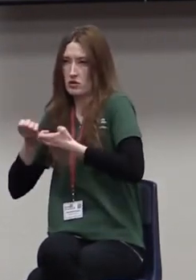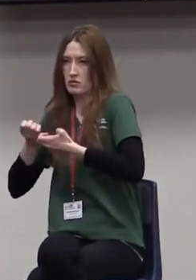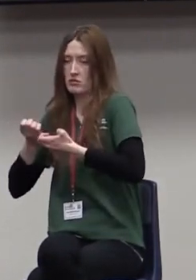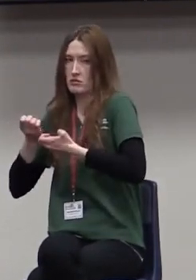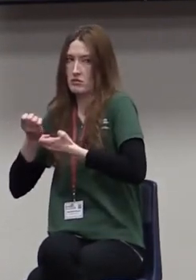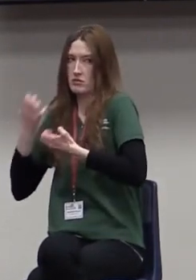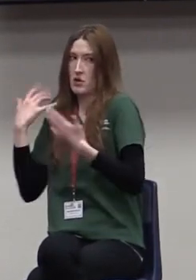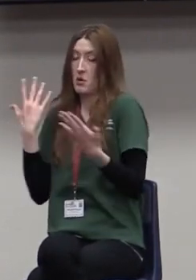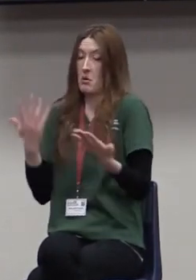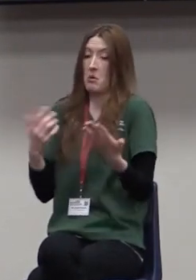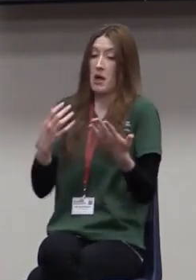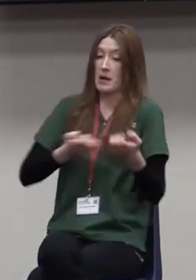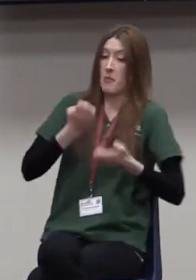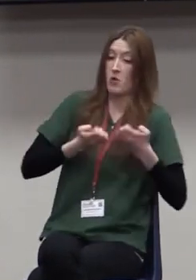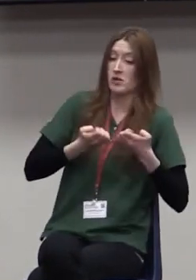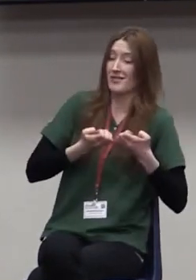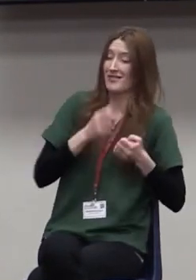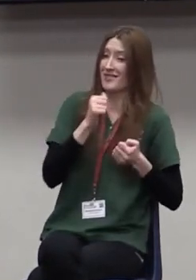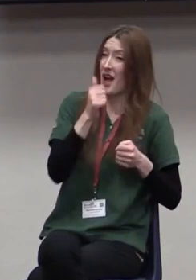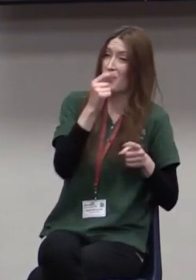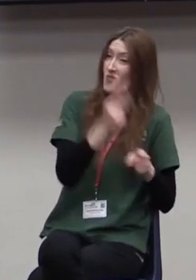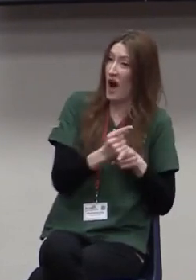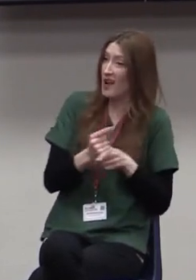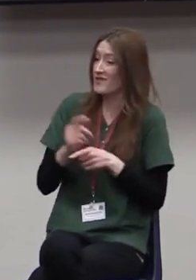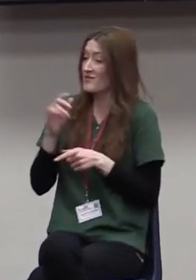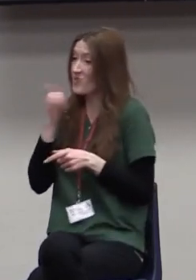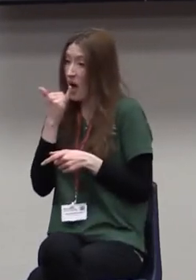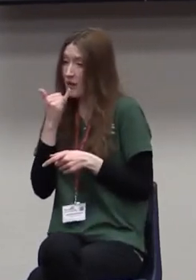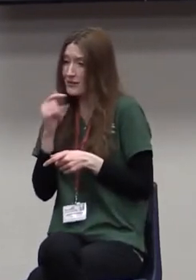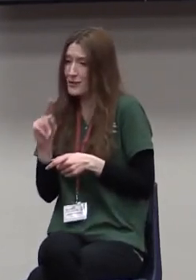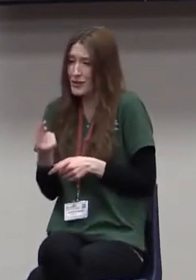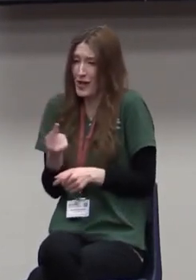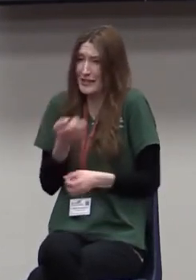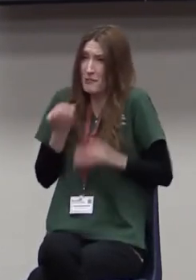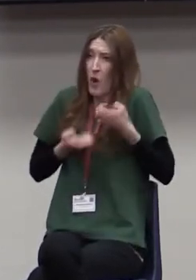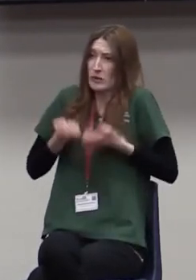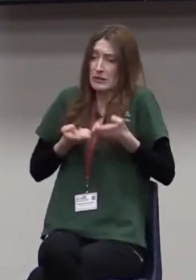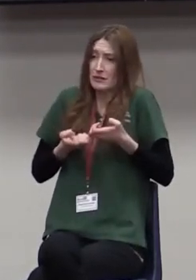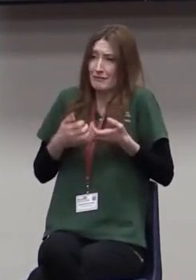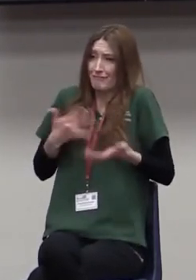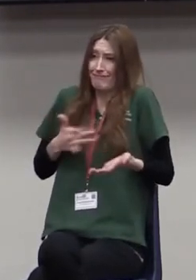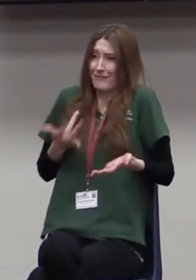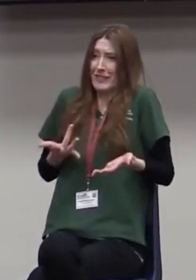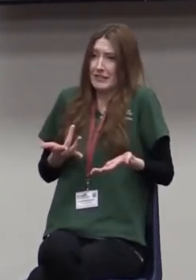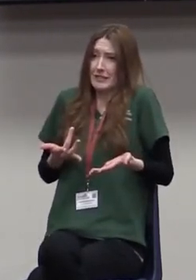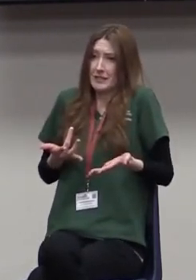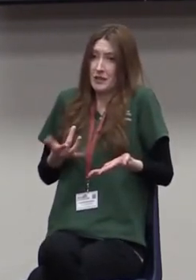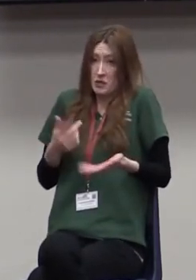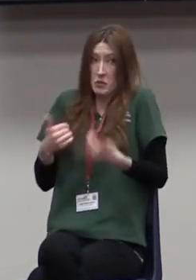here's the thing. Emotions are neither right or wrong. They're just emotions. You have them.